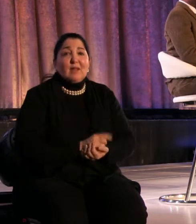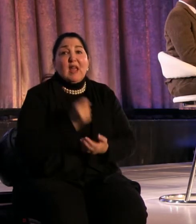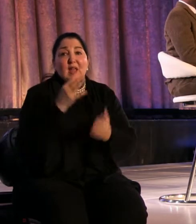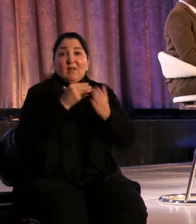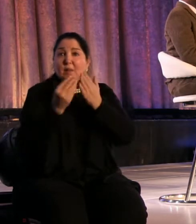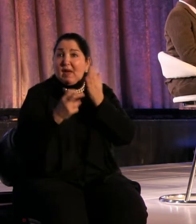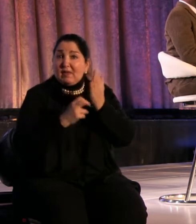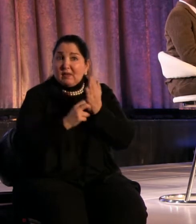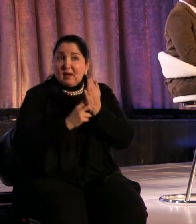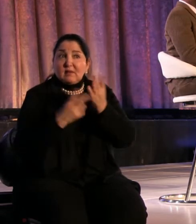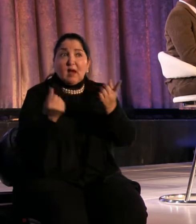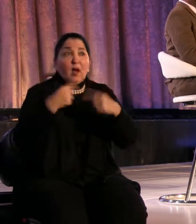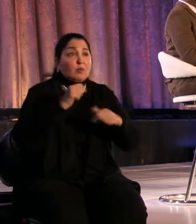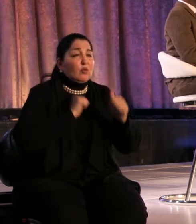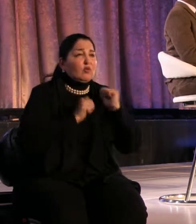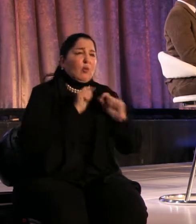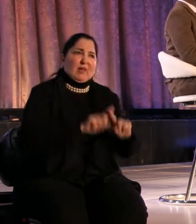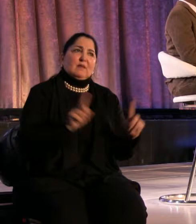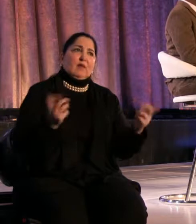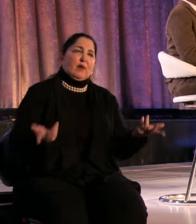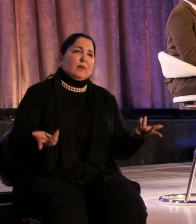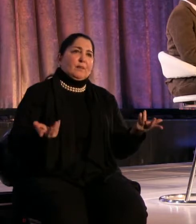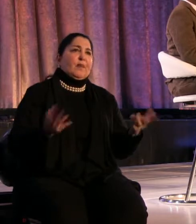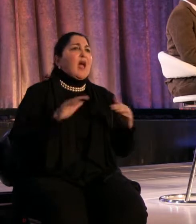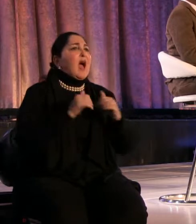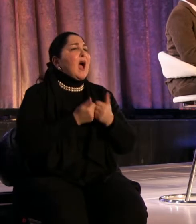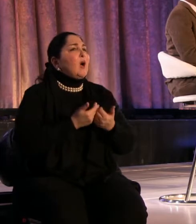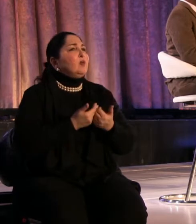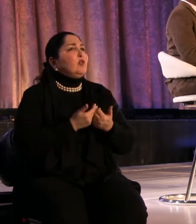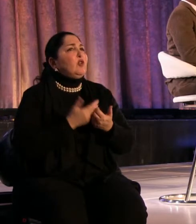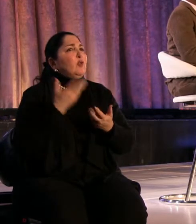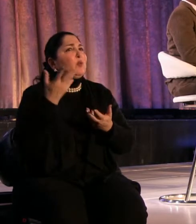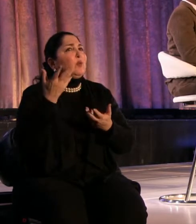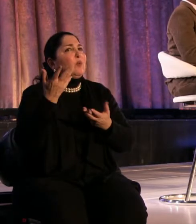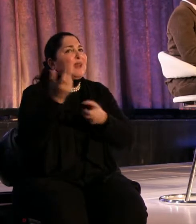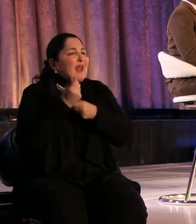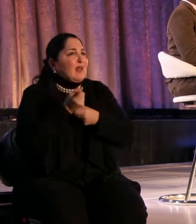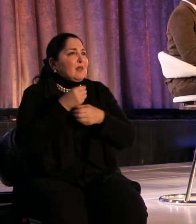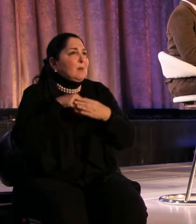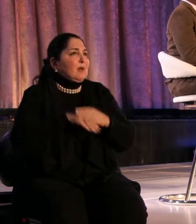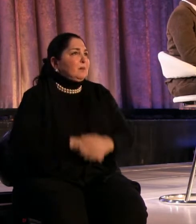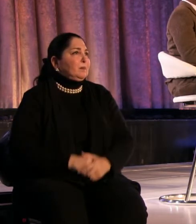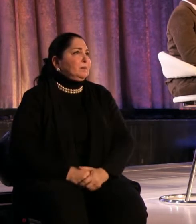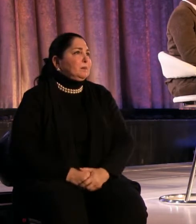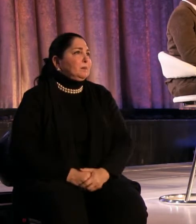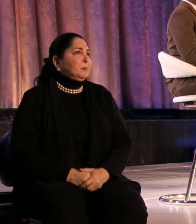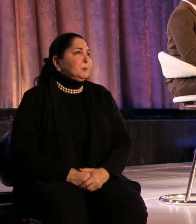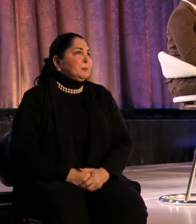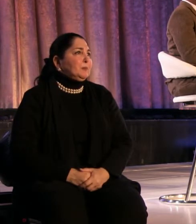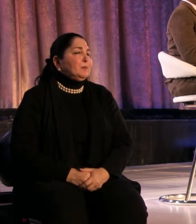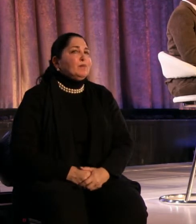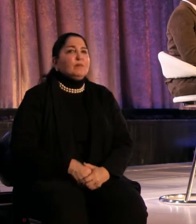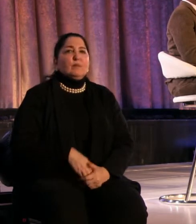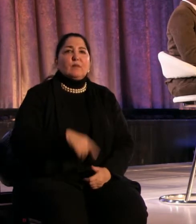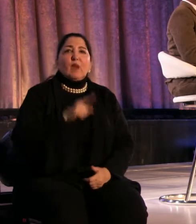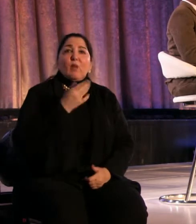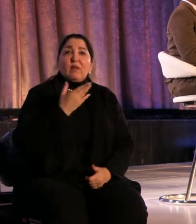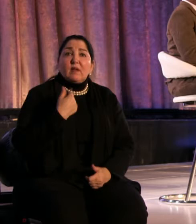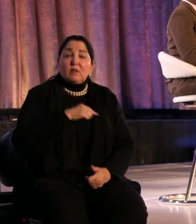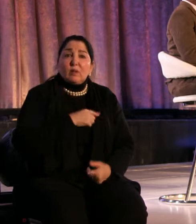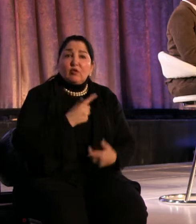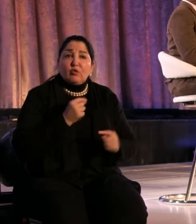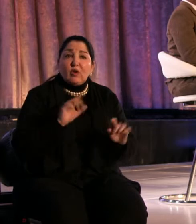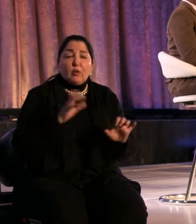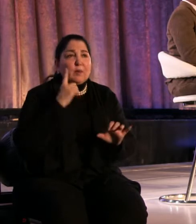actually come to the show, that's a whole other thing. Like, how do you get them in? So one of the things we're trying to do is,